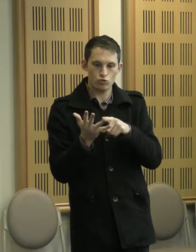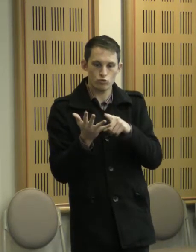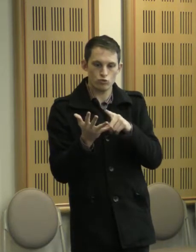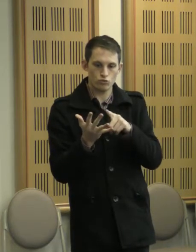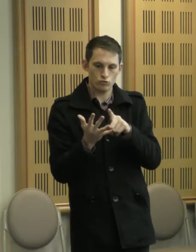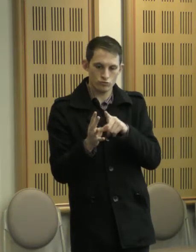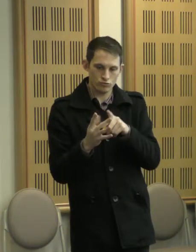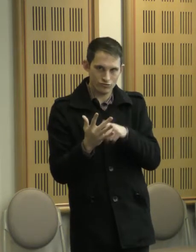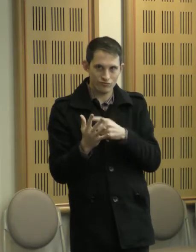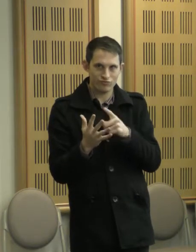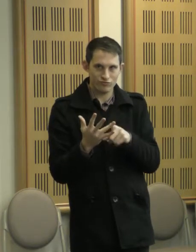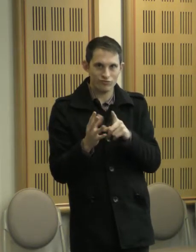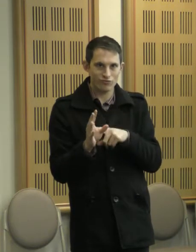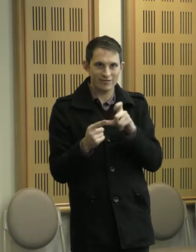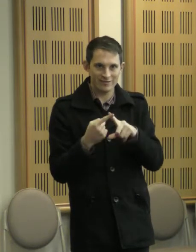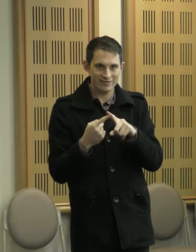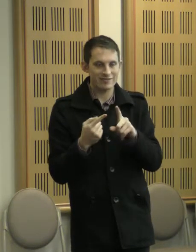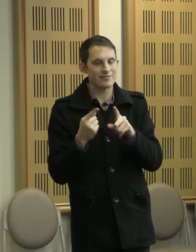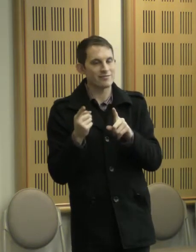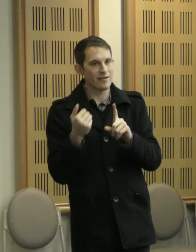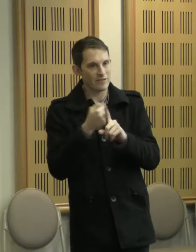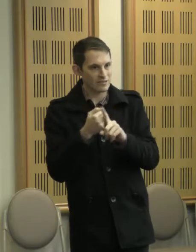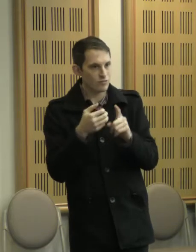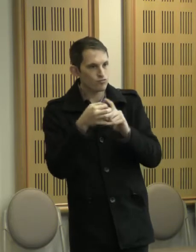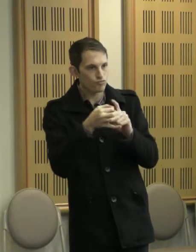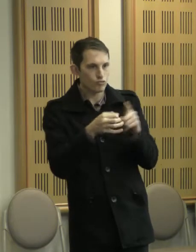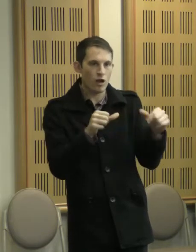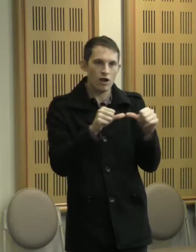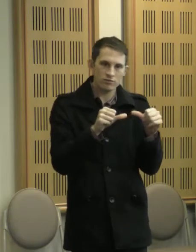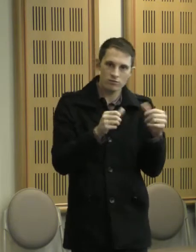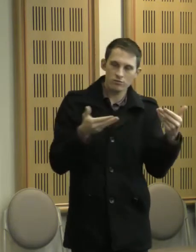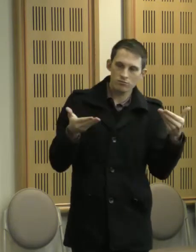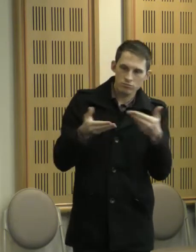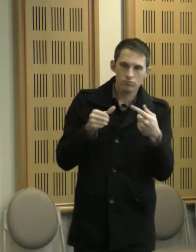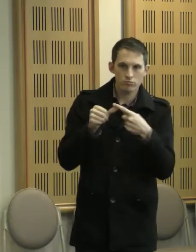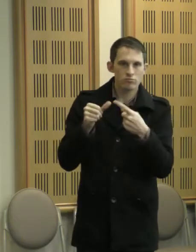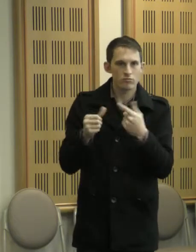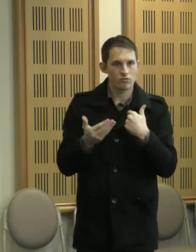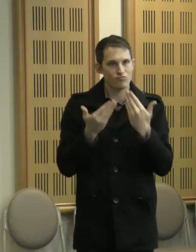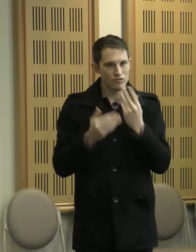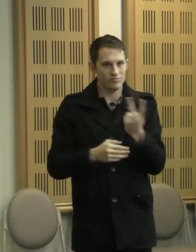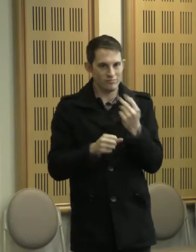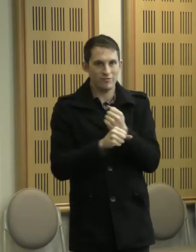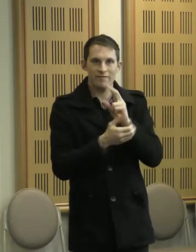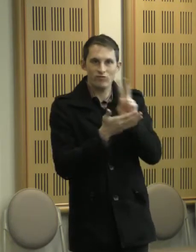sincere thanks goes to Aunty Elva and Trudy for creating the video, especially for today.